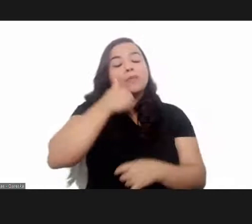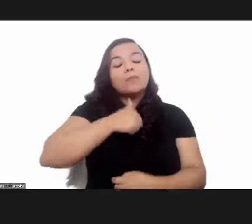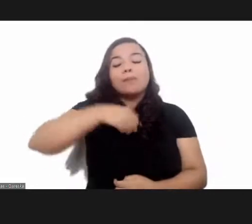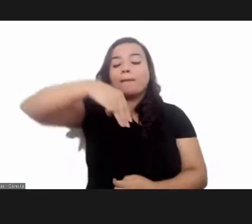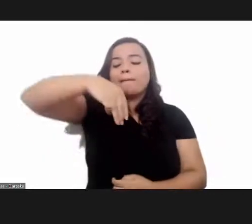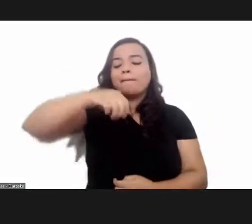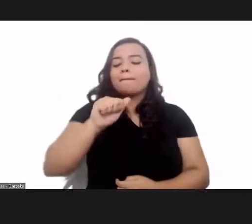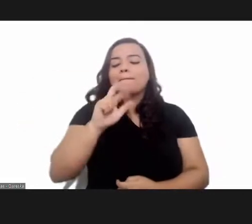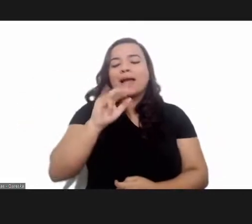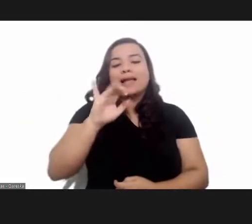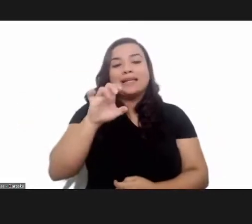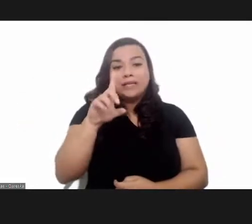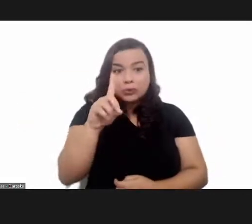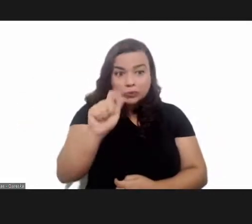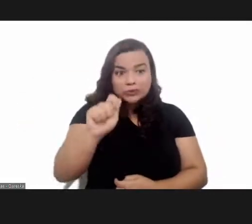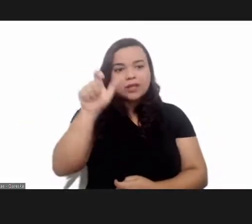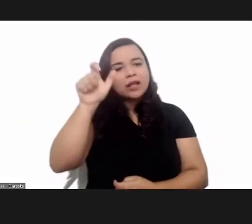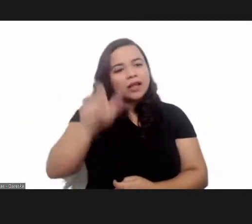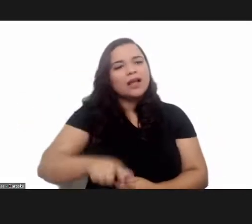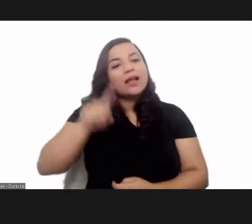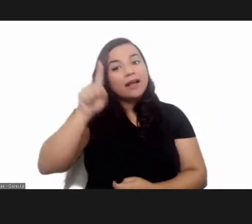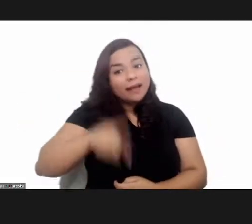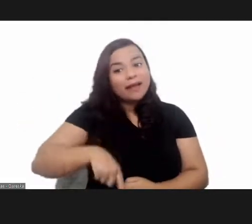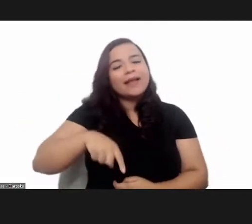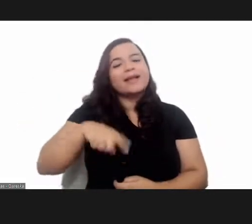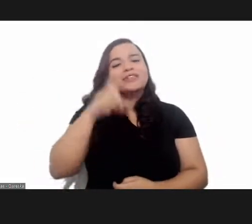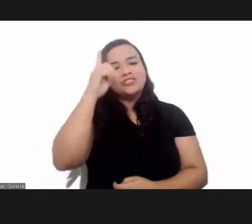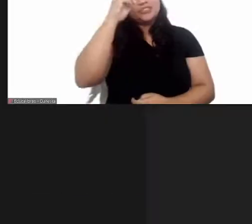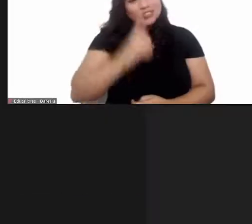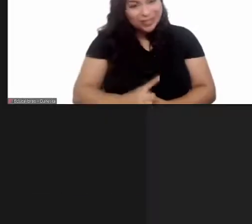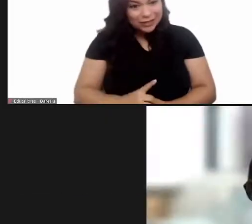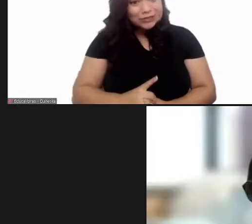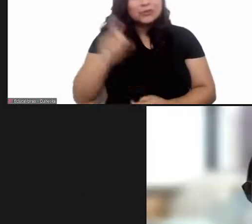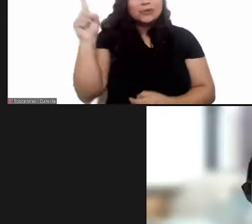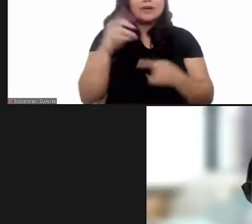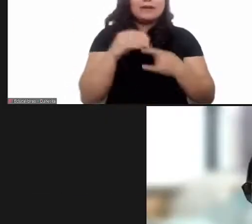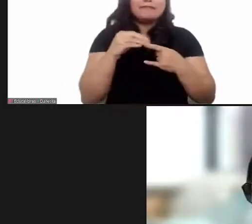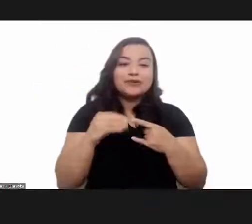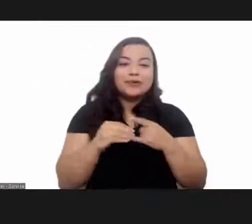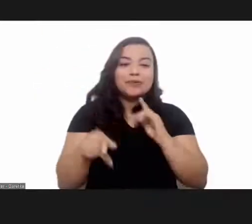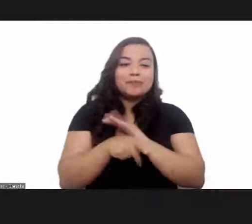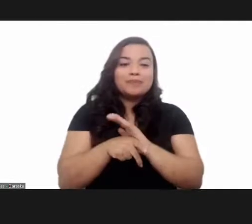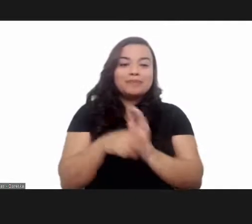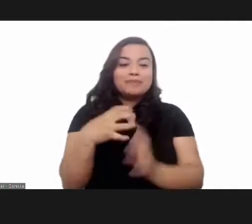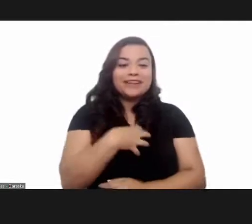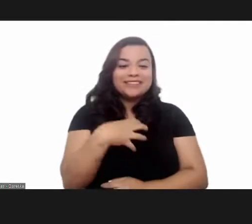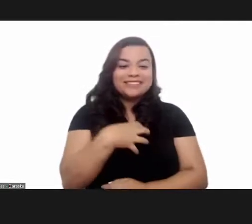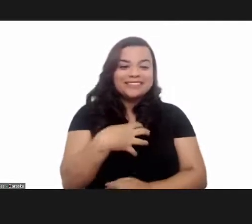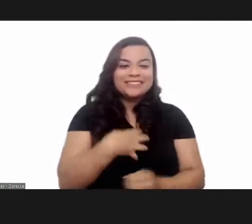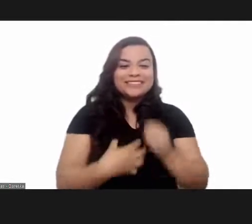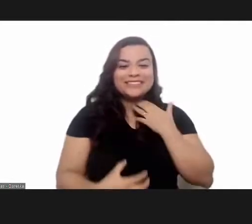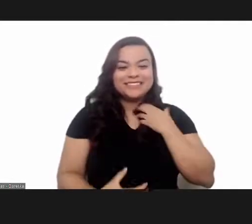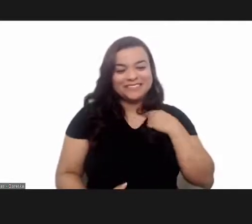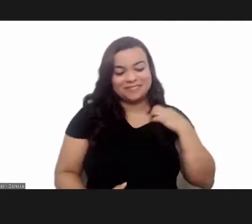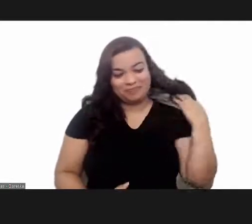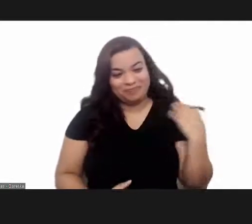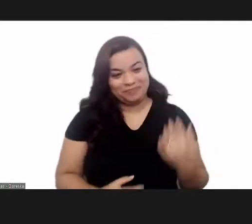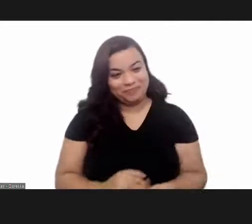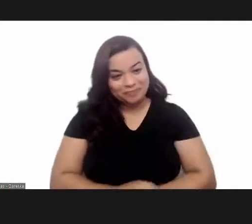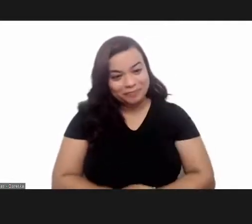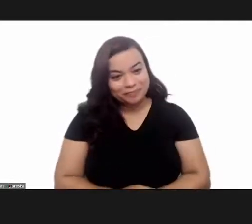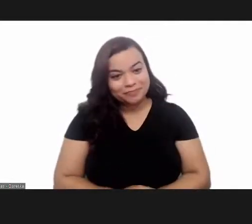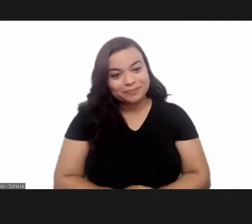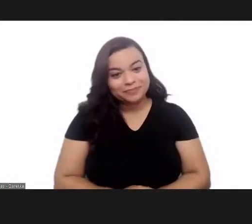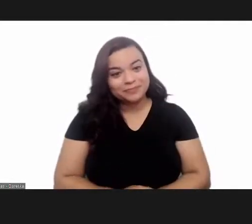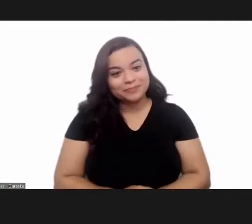Marilda Gonçalves, the director of the Gonçalo Muniz Institute in the state of Bahia, the Fiocruz campus in